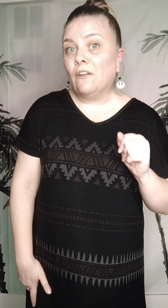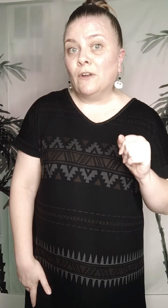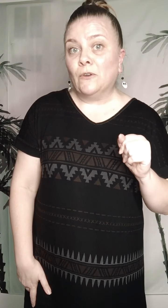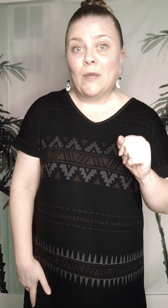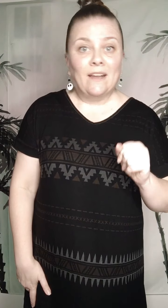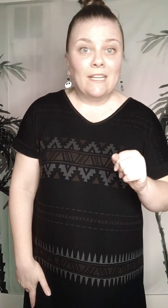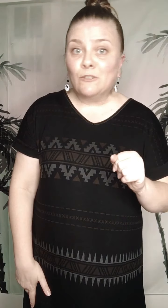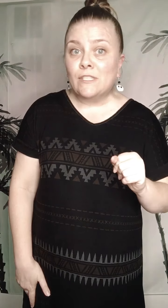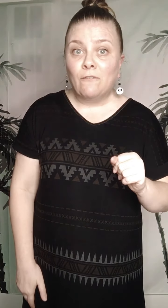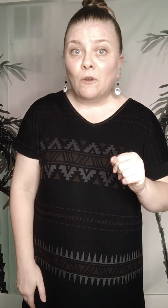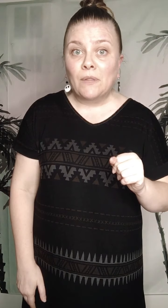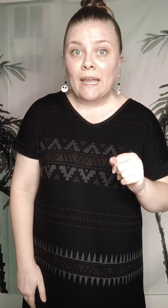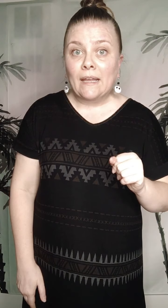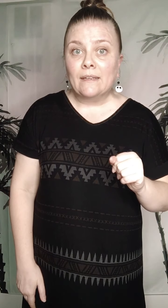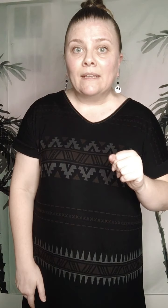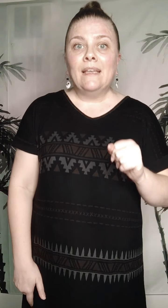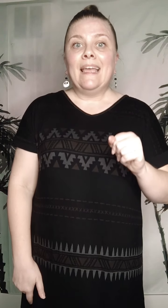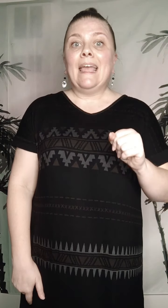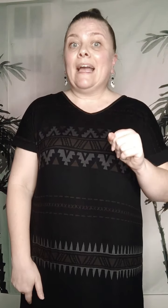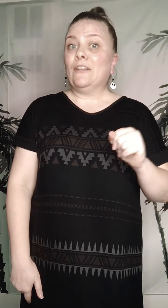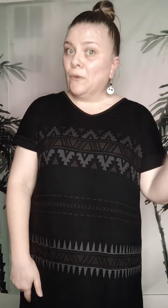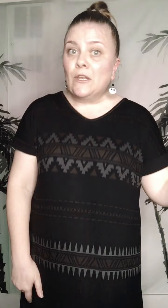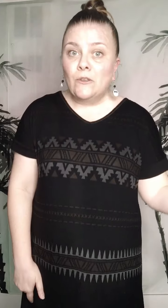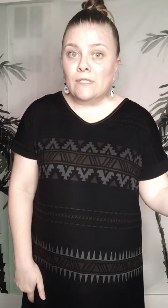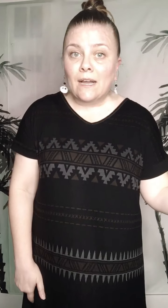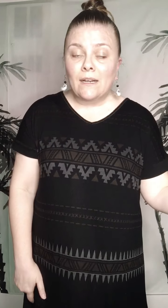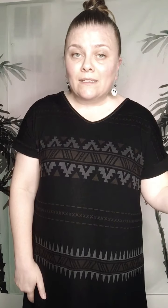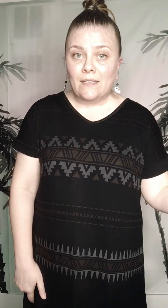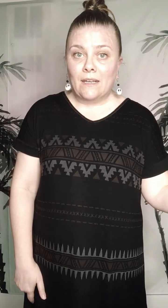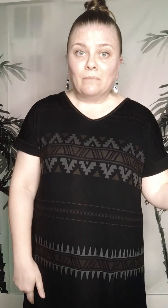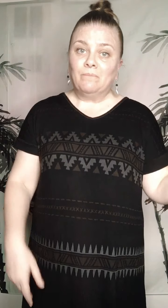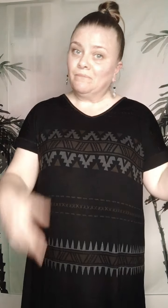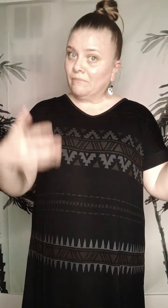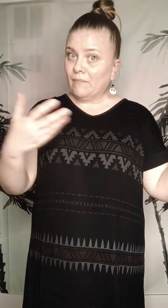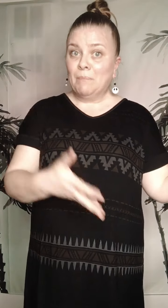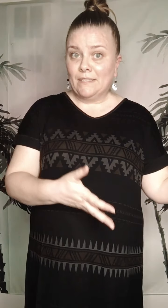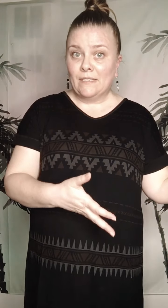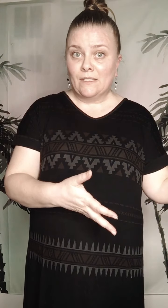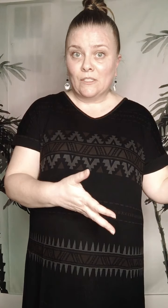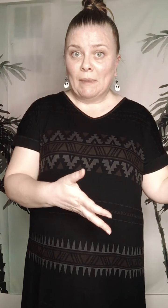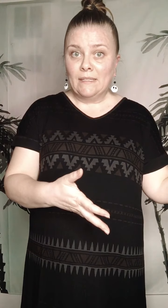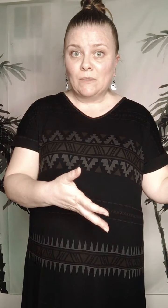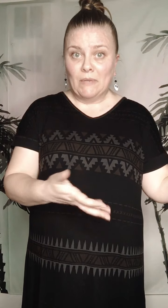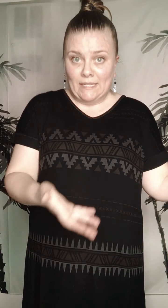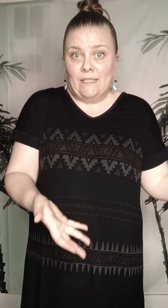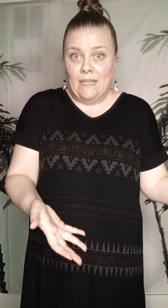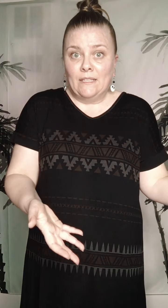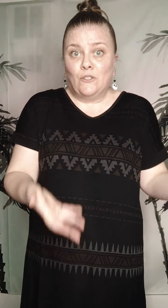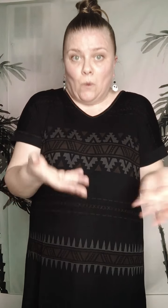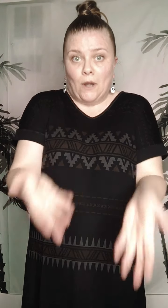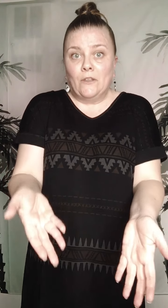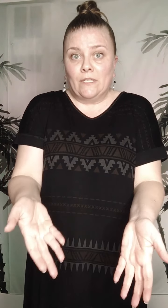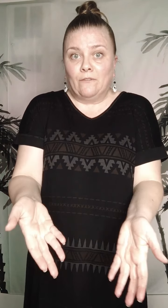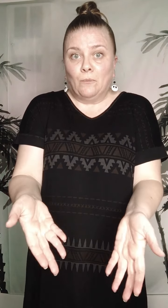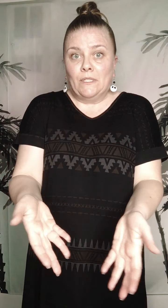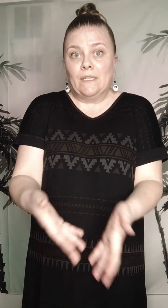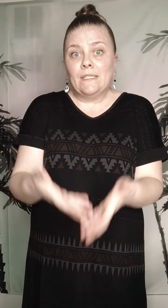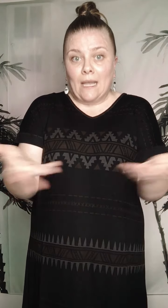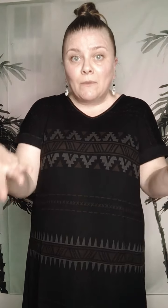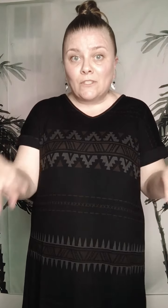phone. You have to have your cell phone plan and you can use that as a business expense because it is. You are using it for business. I'm using